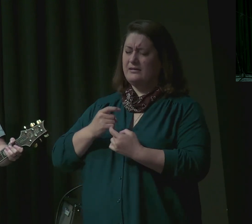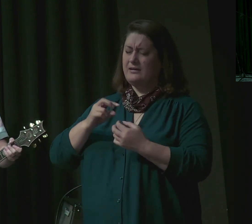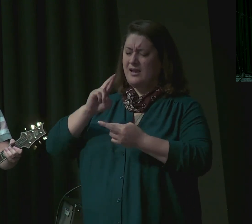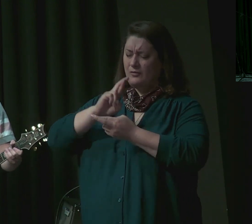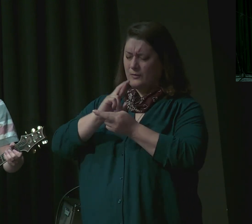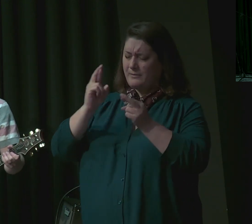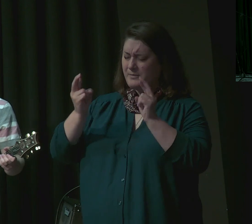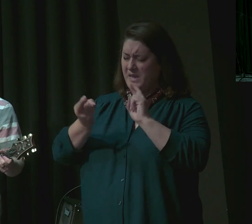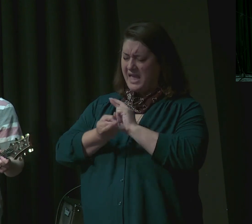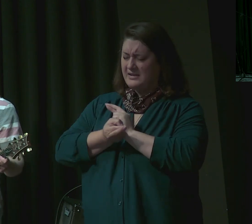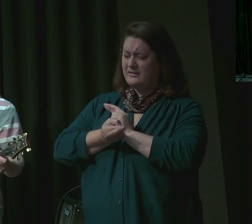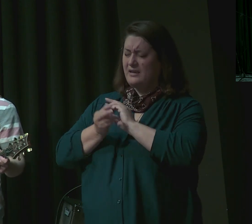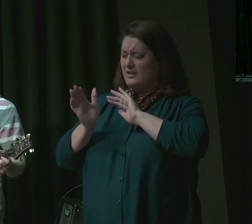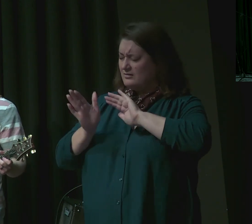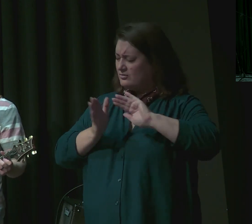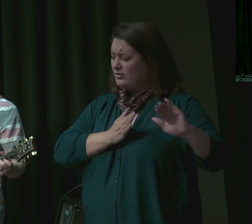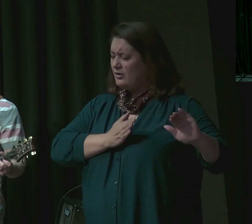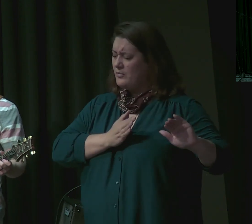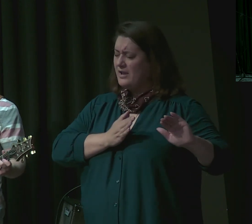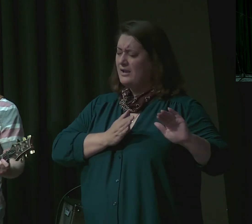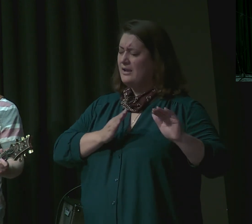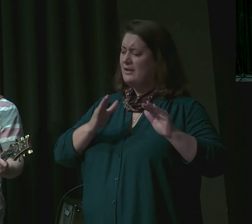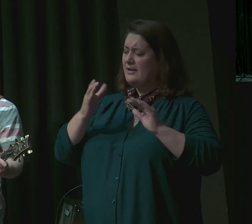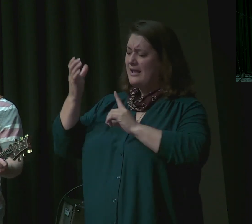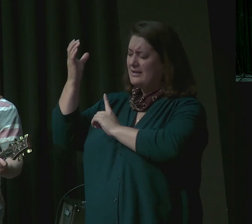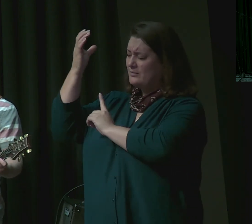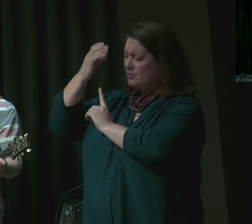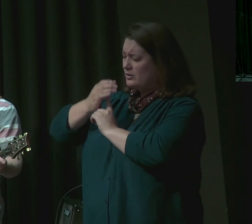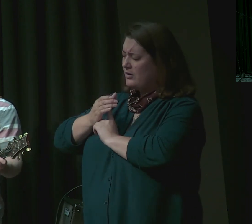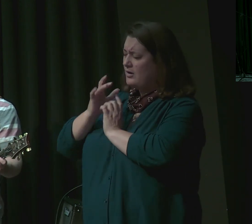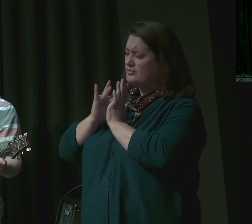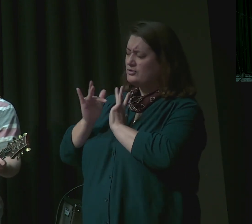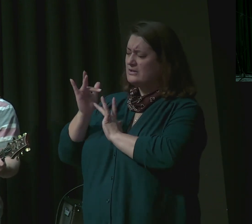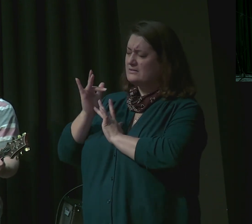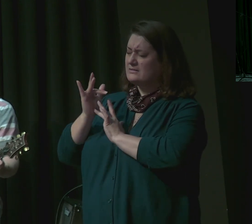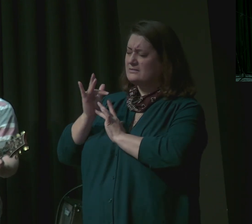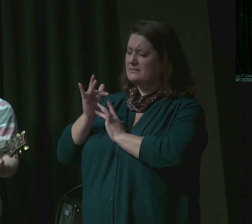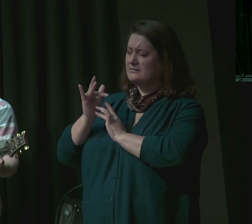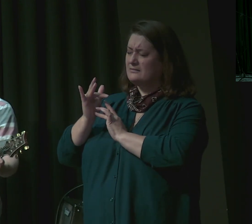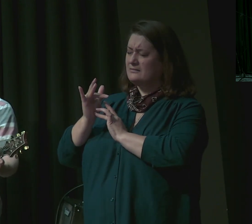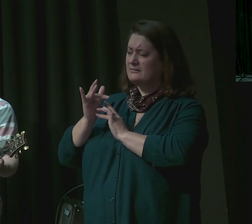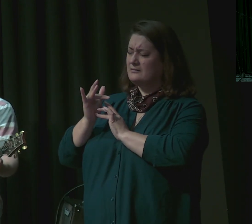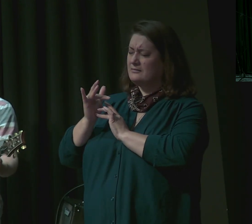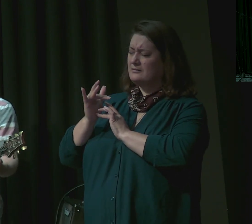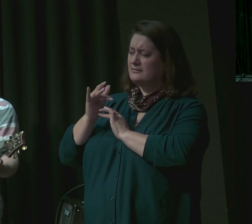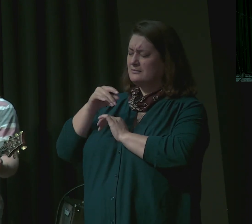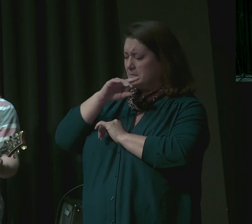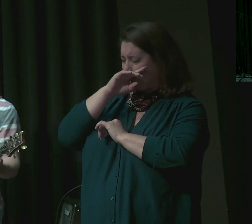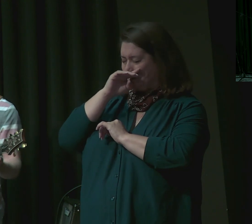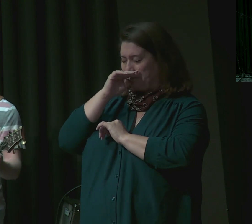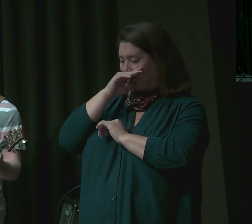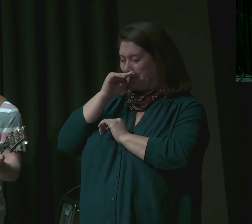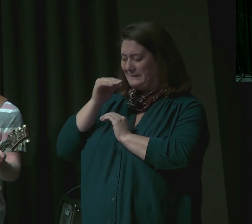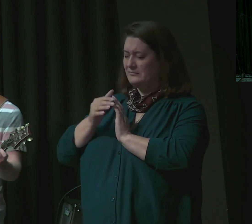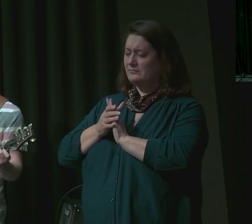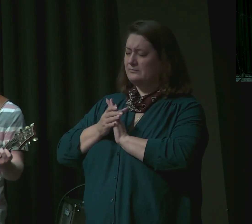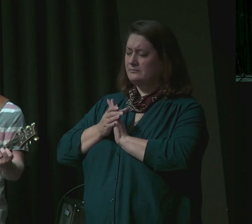and put on Christ and stop fantasizing and thinking out and scripting out and even sadly plotting out